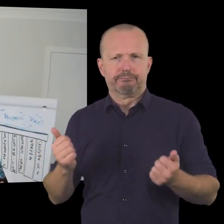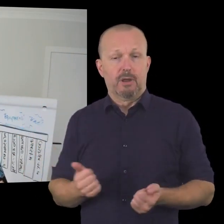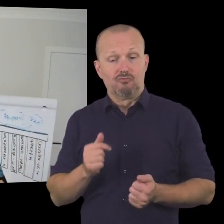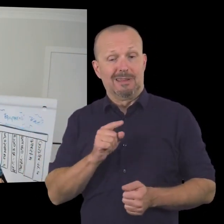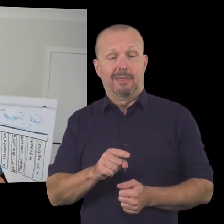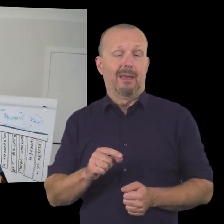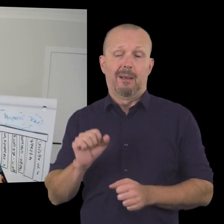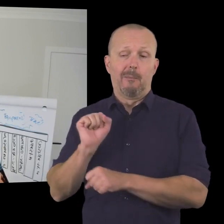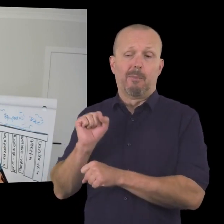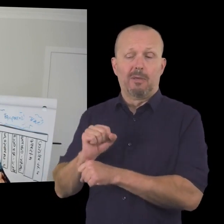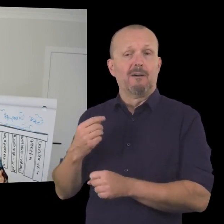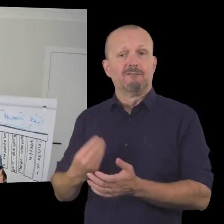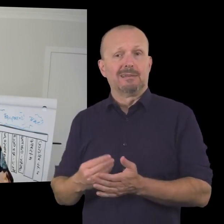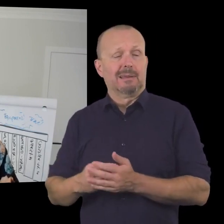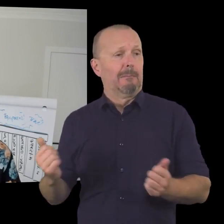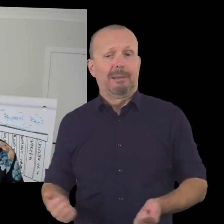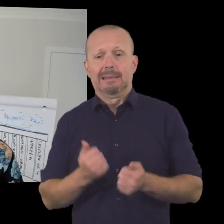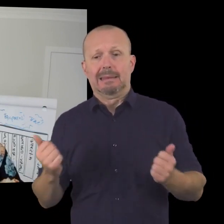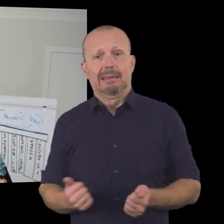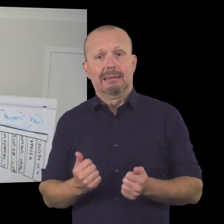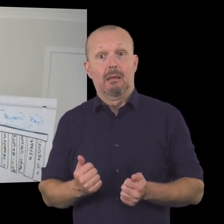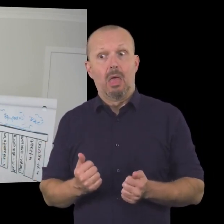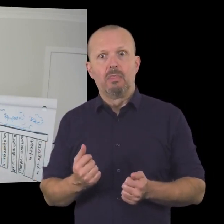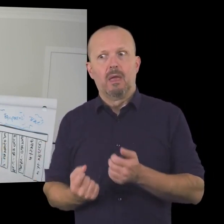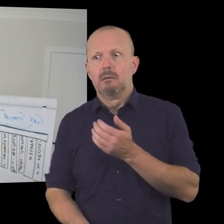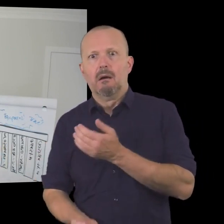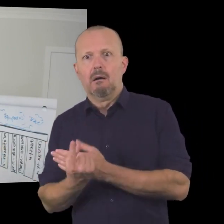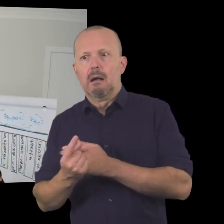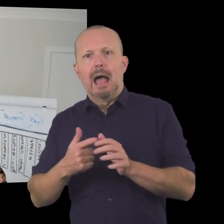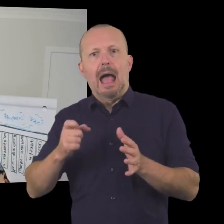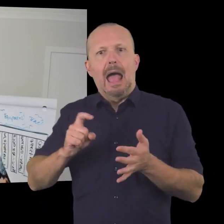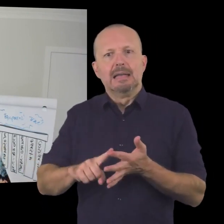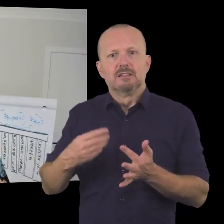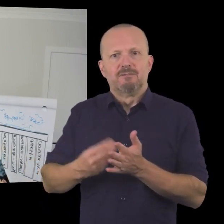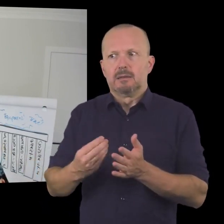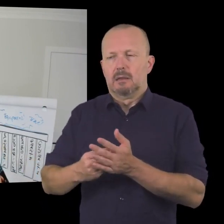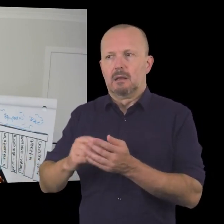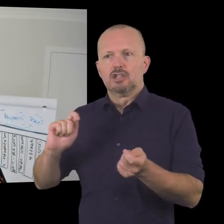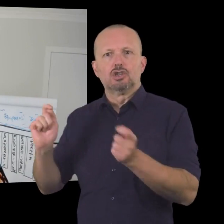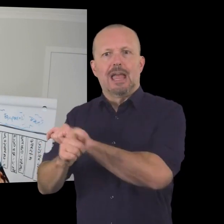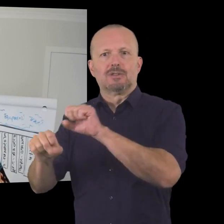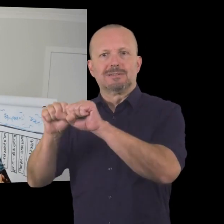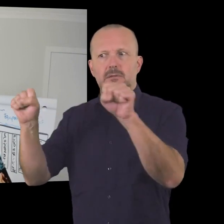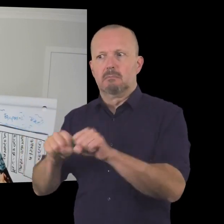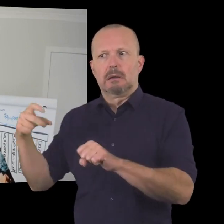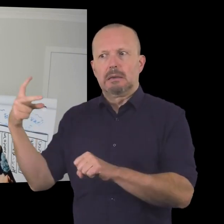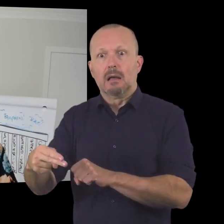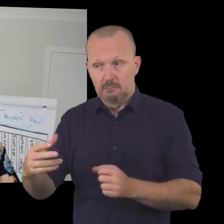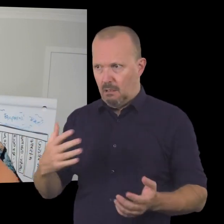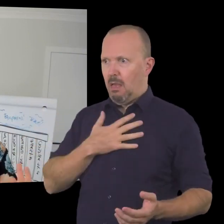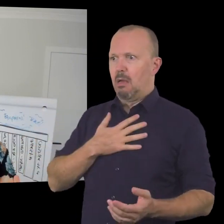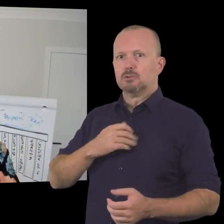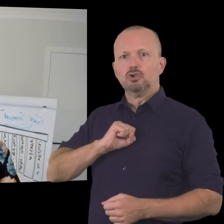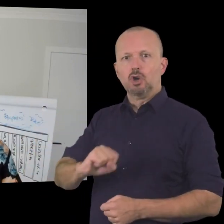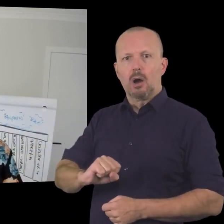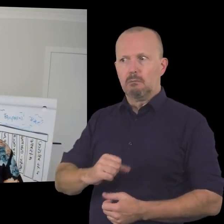do so much so that funding was not an issue for them almost overnight there was a change with how ace funding worked and they no longer had